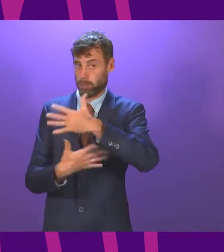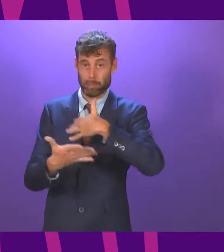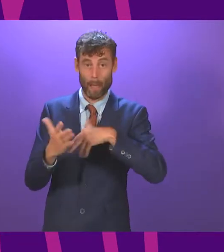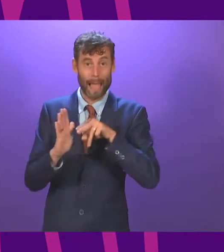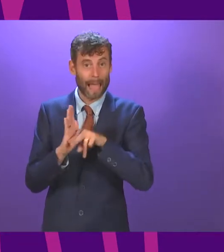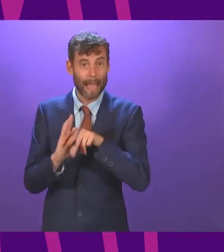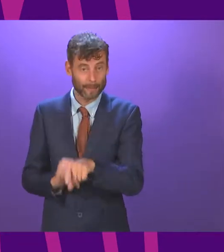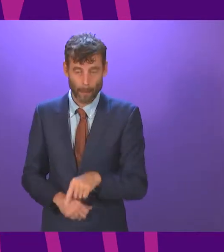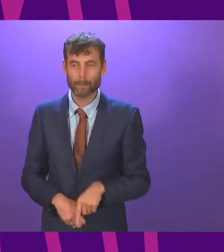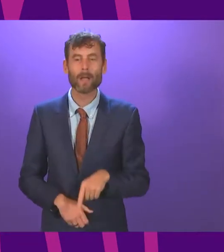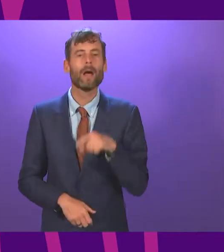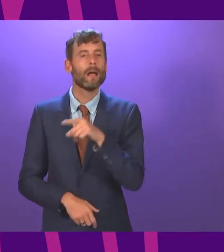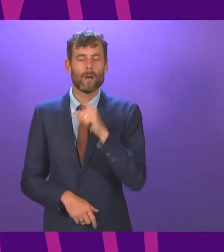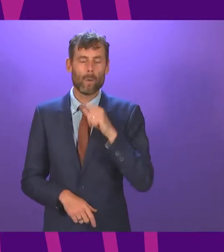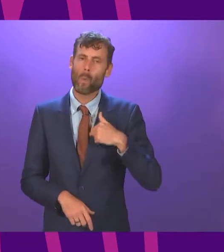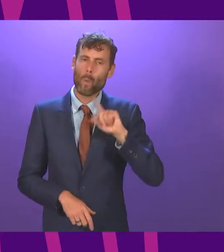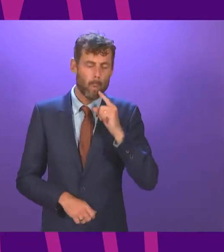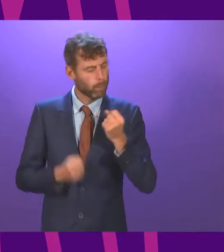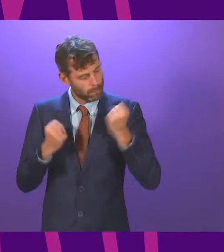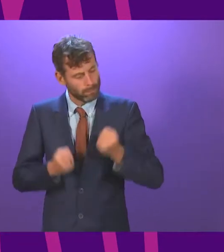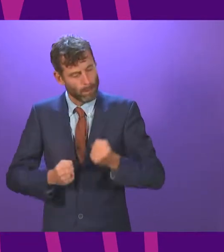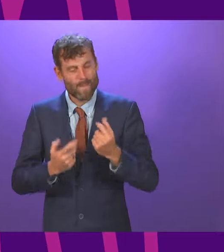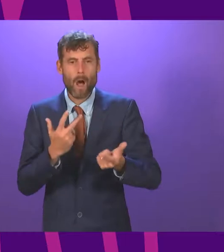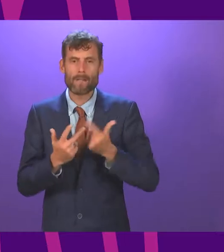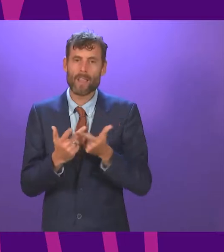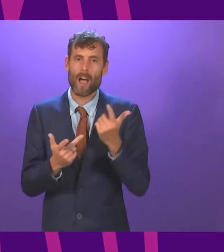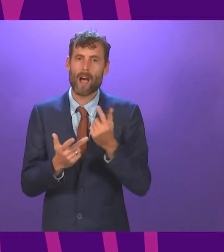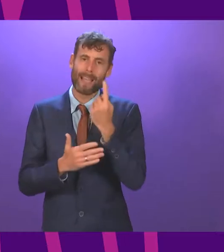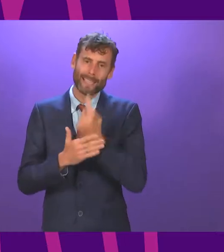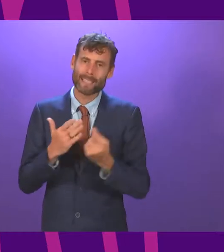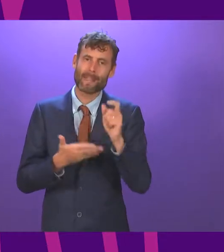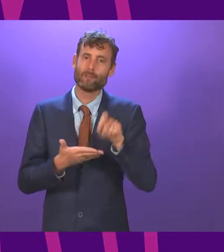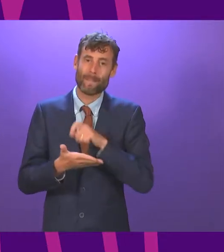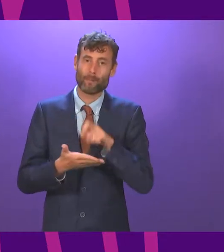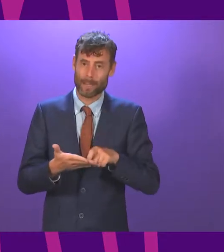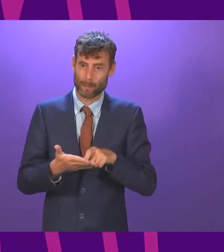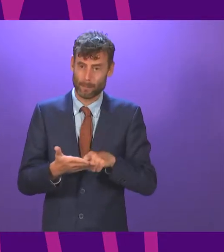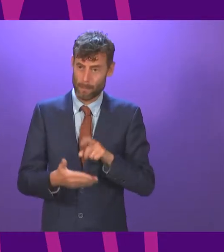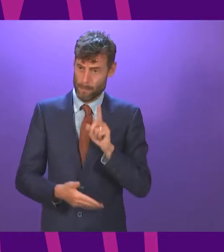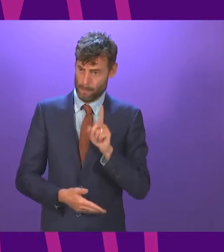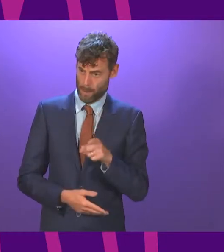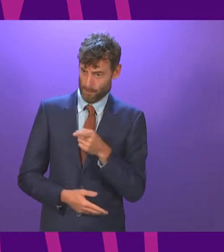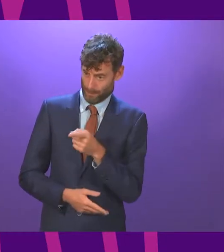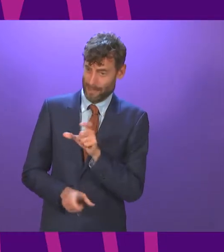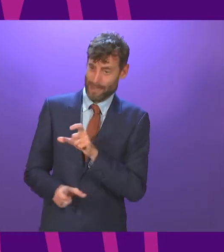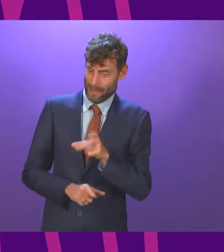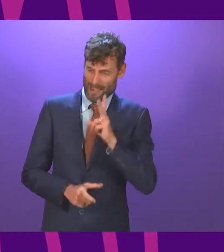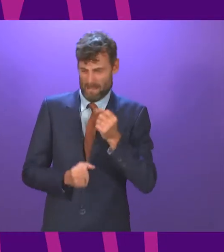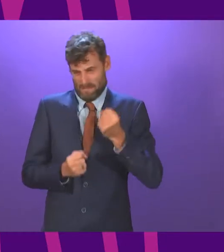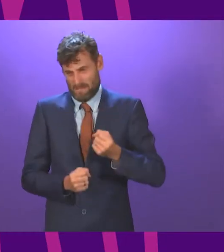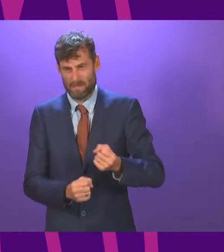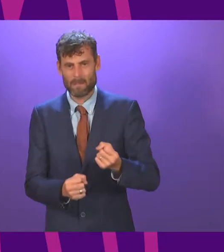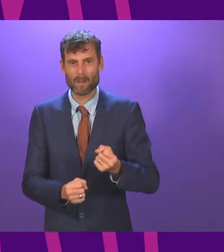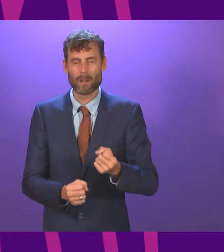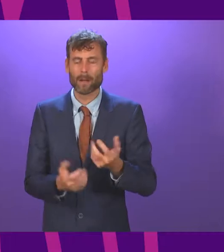push for another independence referendum, when we know that is the centrepiece of their agreement with the Scottish Greens. And earlier in the